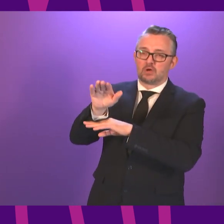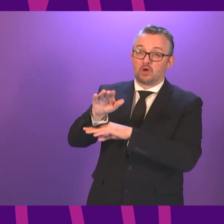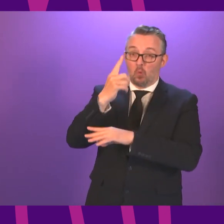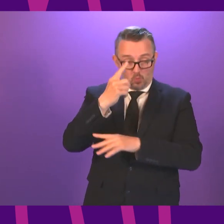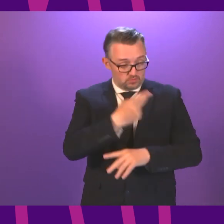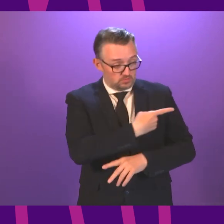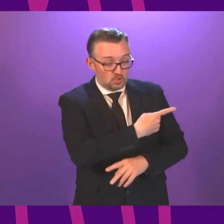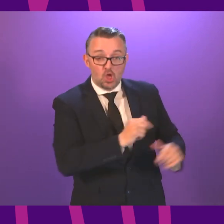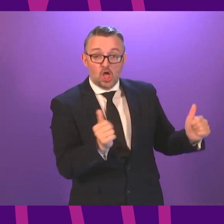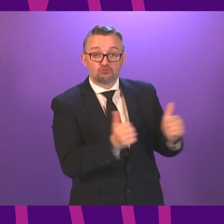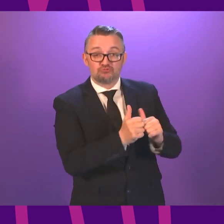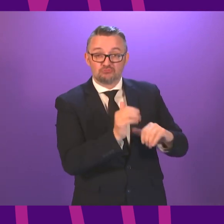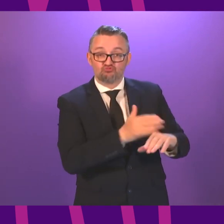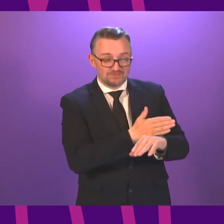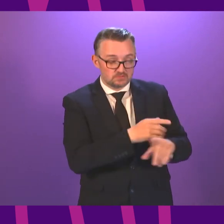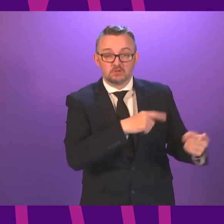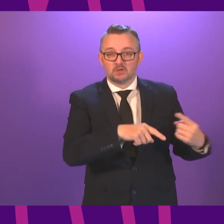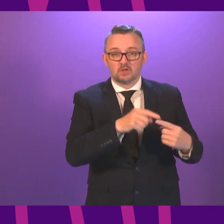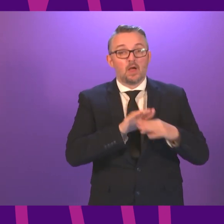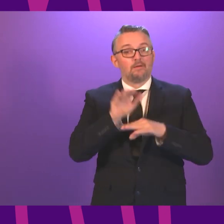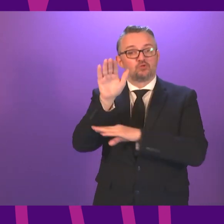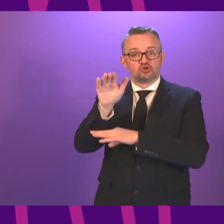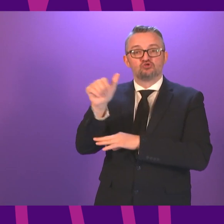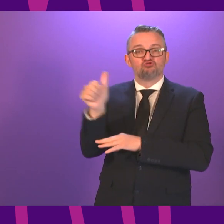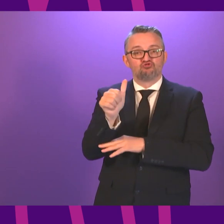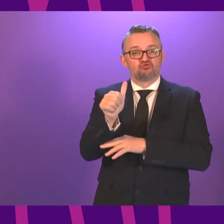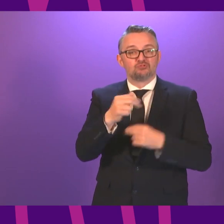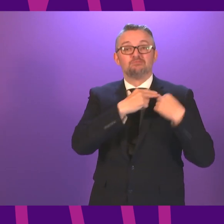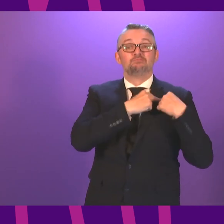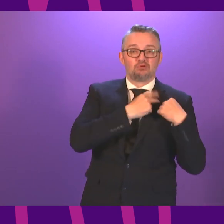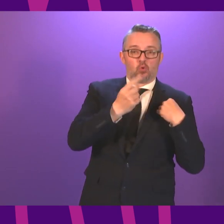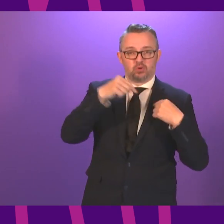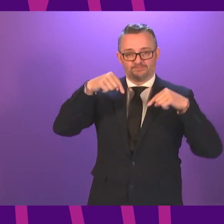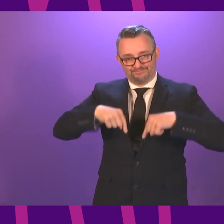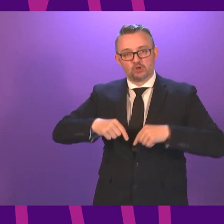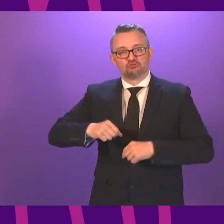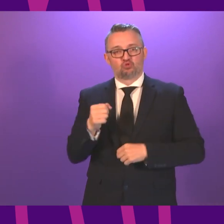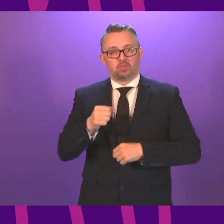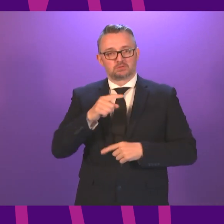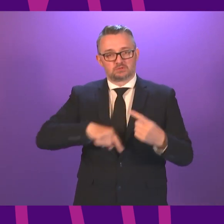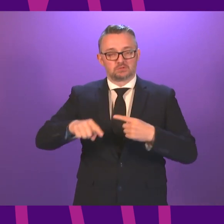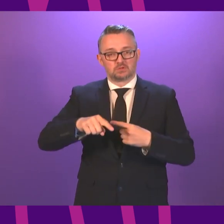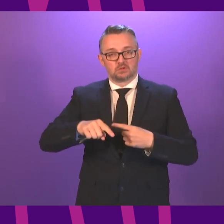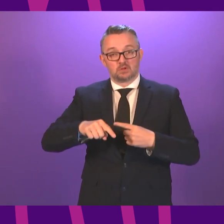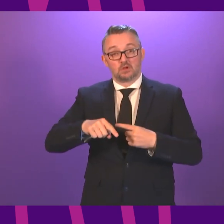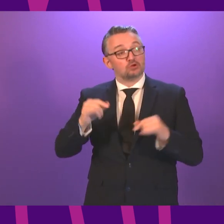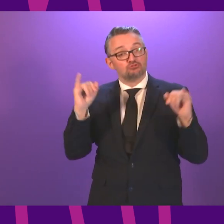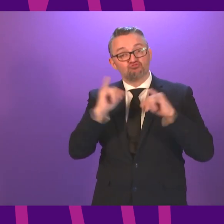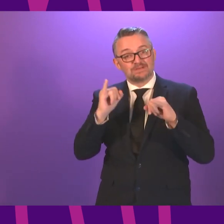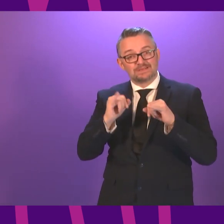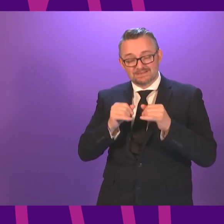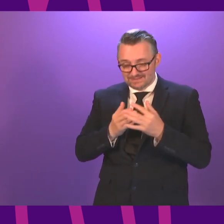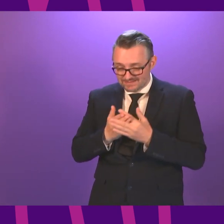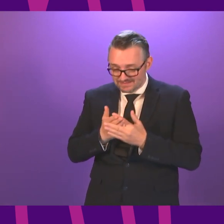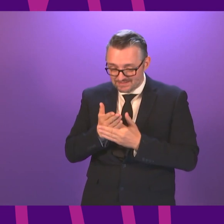between us is that that future should be in Scotland's hands. As we emerge from crisis, there is a fundamental question